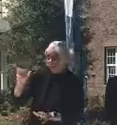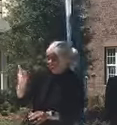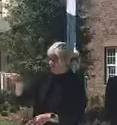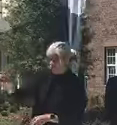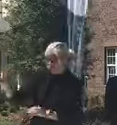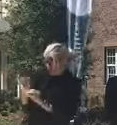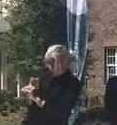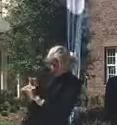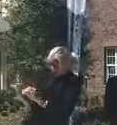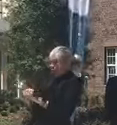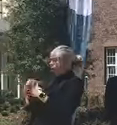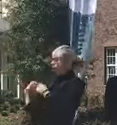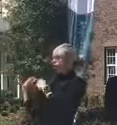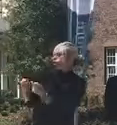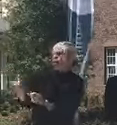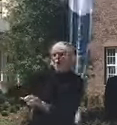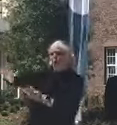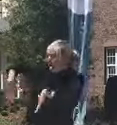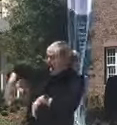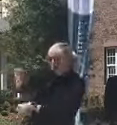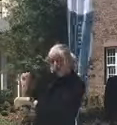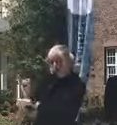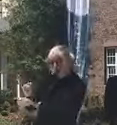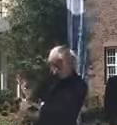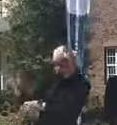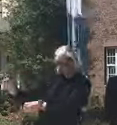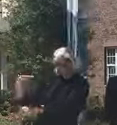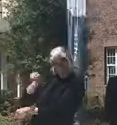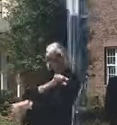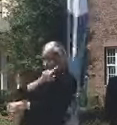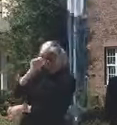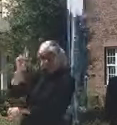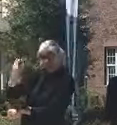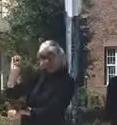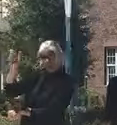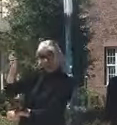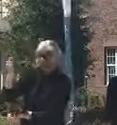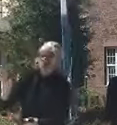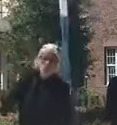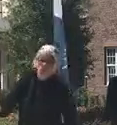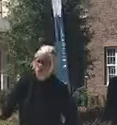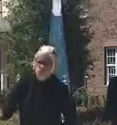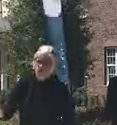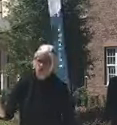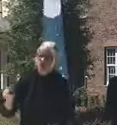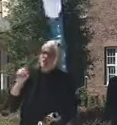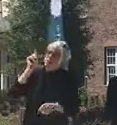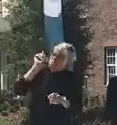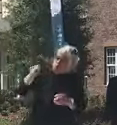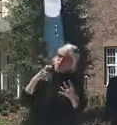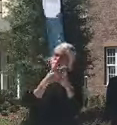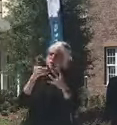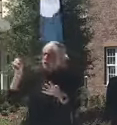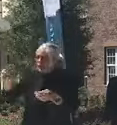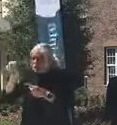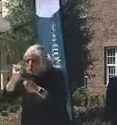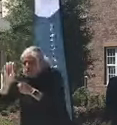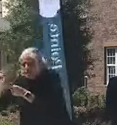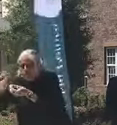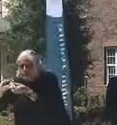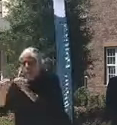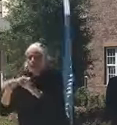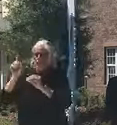just not eligible for unemployment. That's just the way it is. So all this stuff is vetted. You've got to have a social security number, all this stuff. There are some people